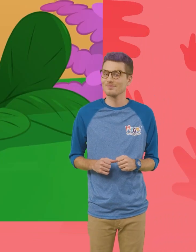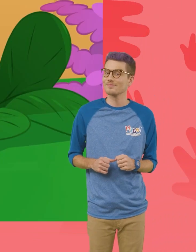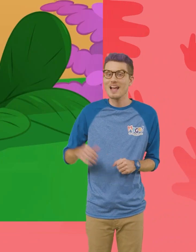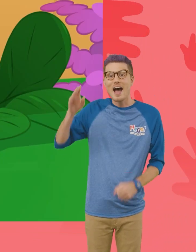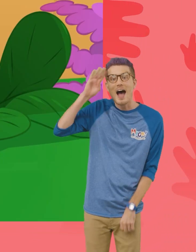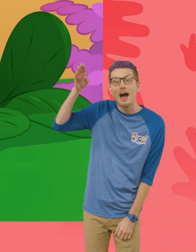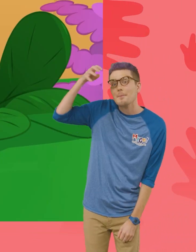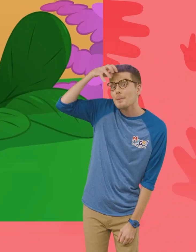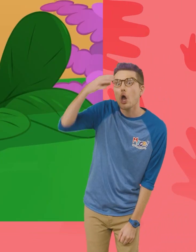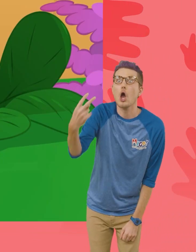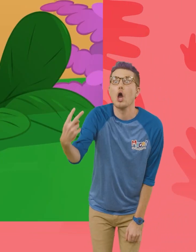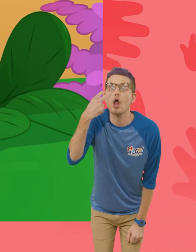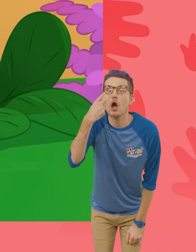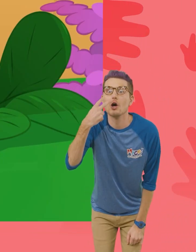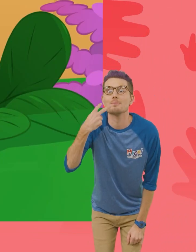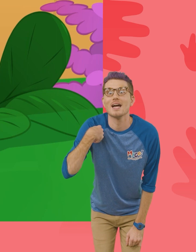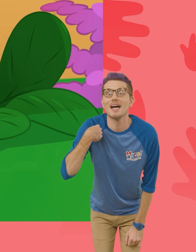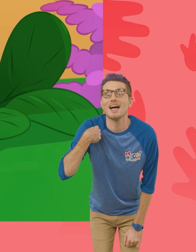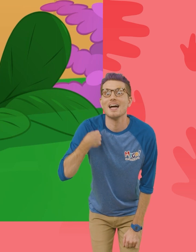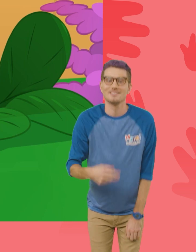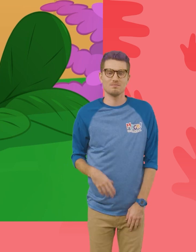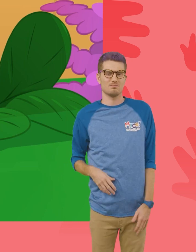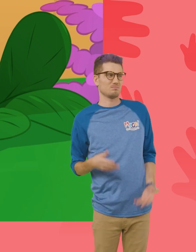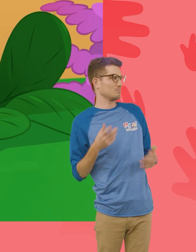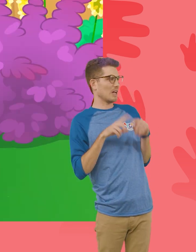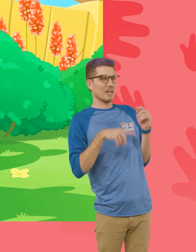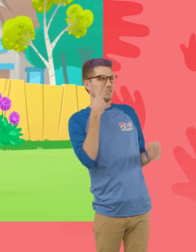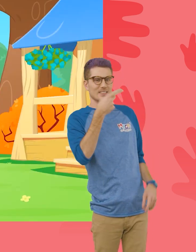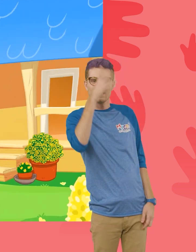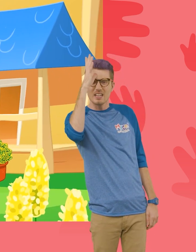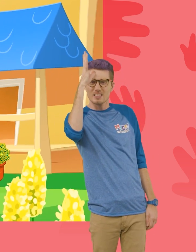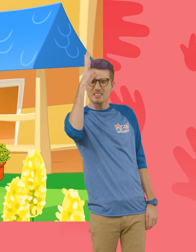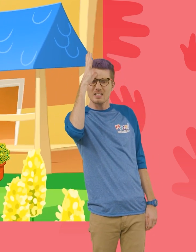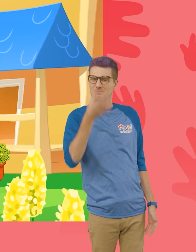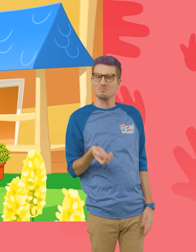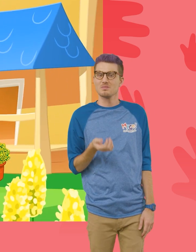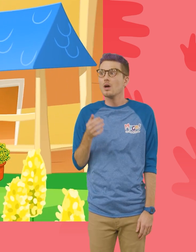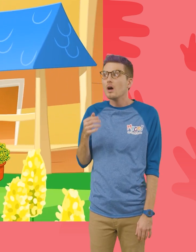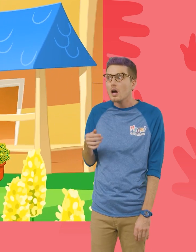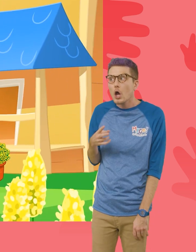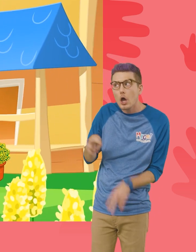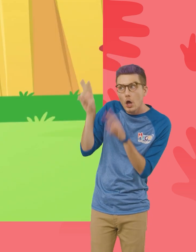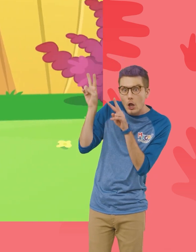Hey, Mila! Look at me! I can't see you, Daddy! Look up!